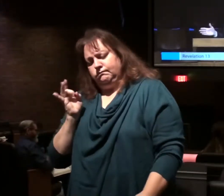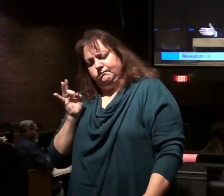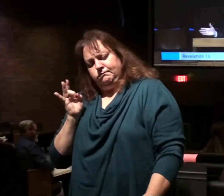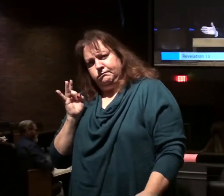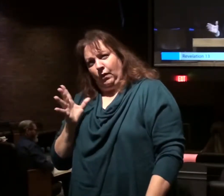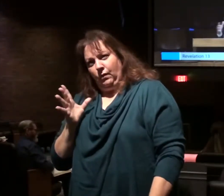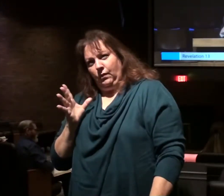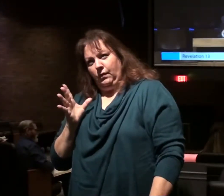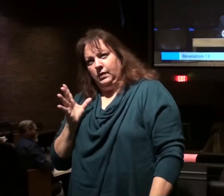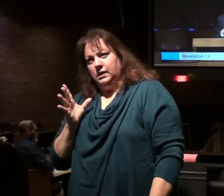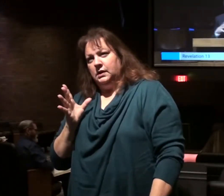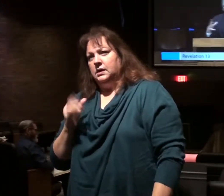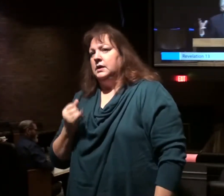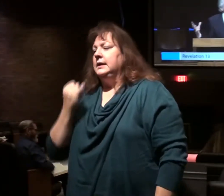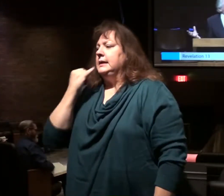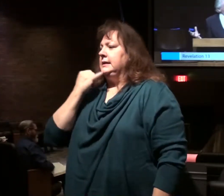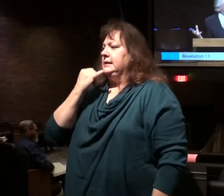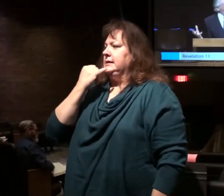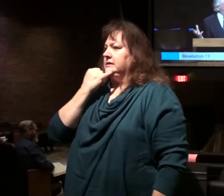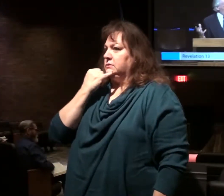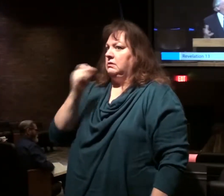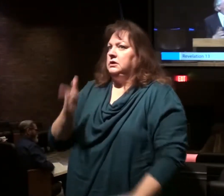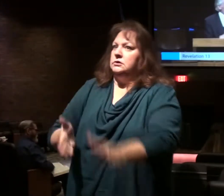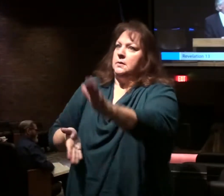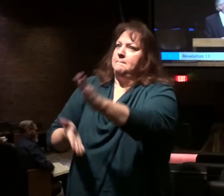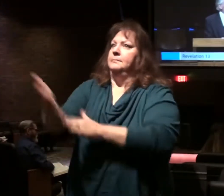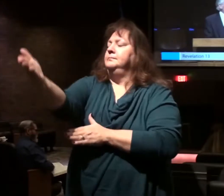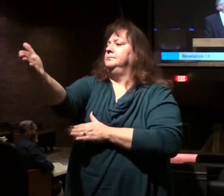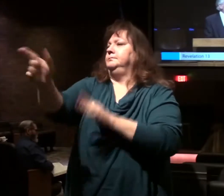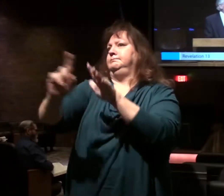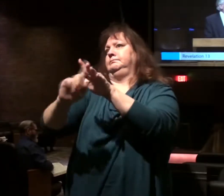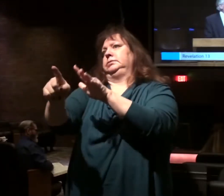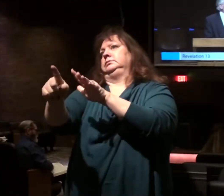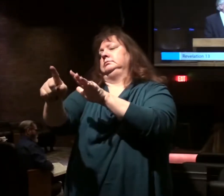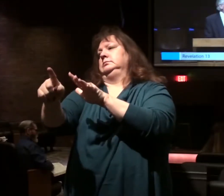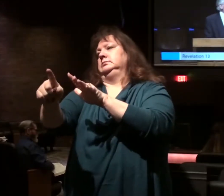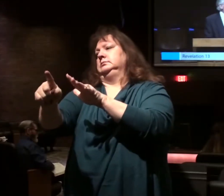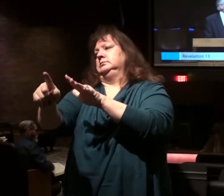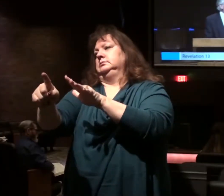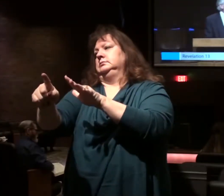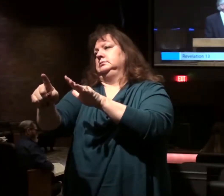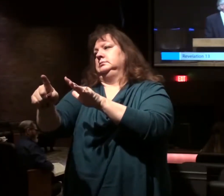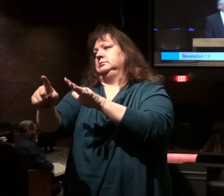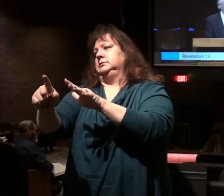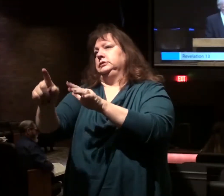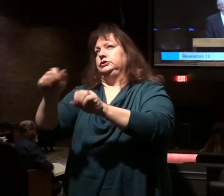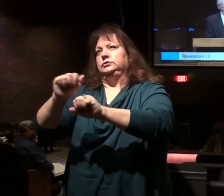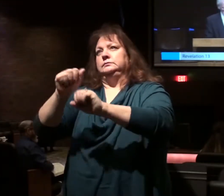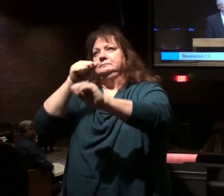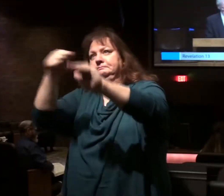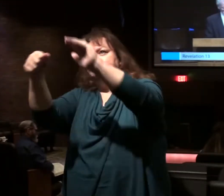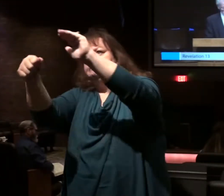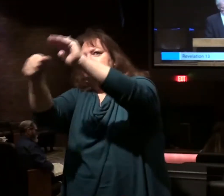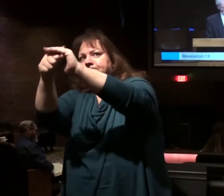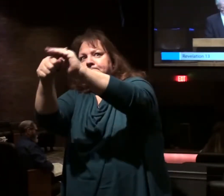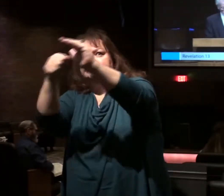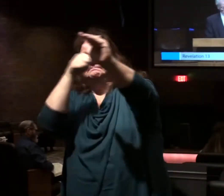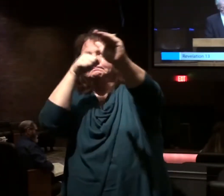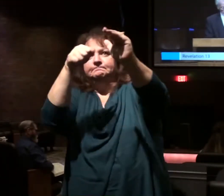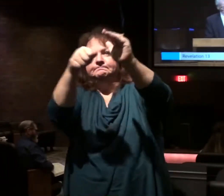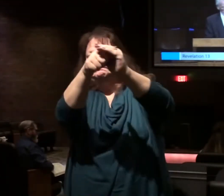And so Israel needs to leave their land and go to the hiding places.